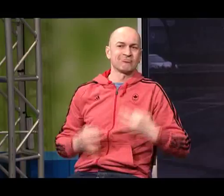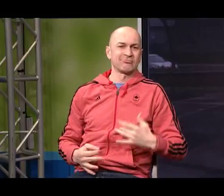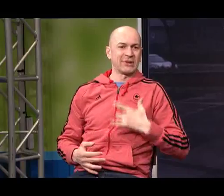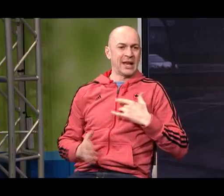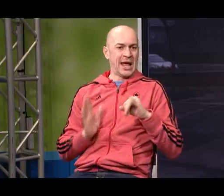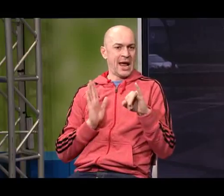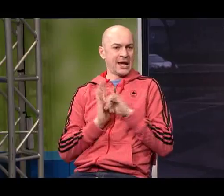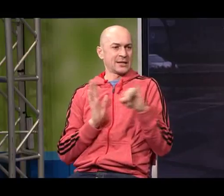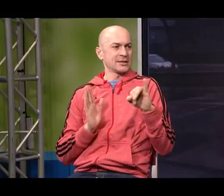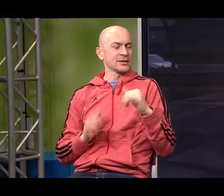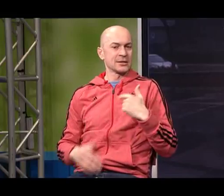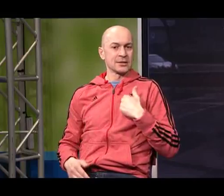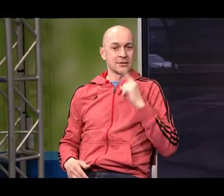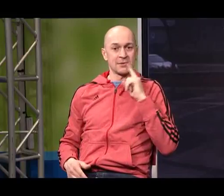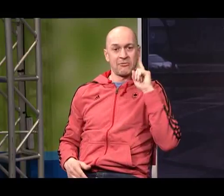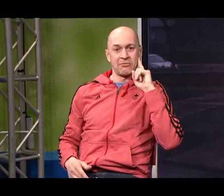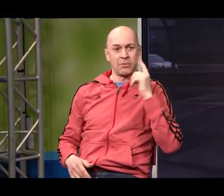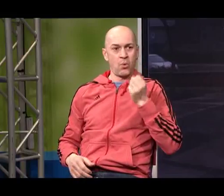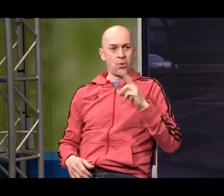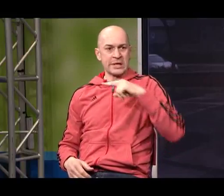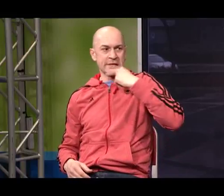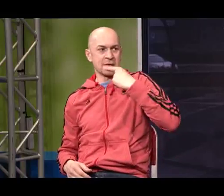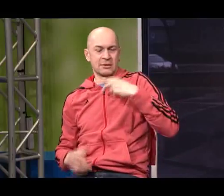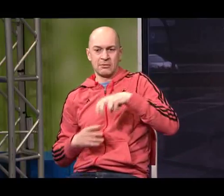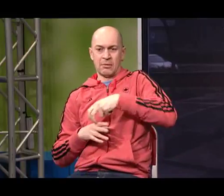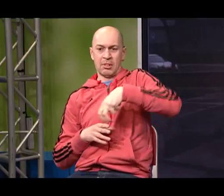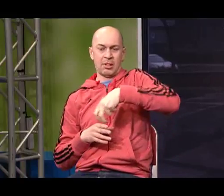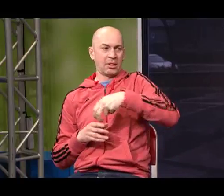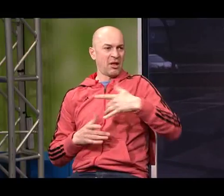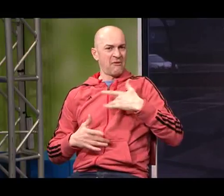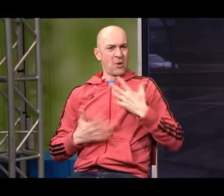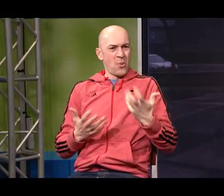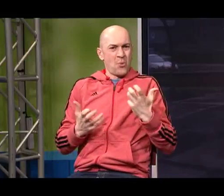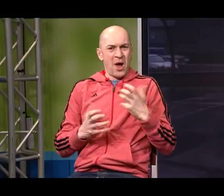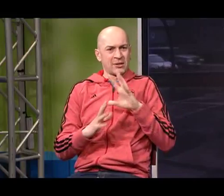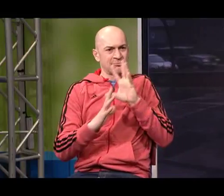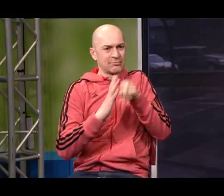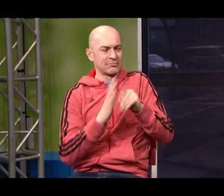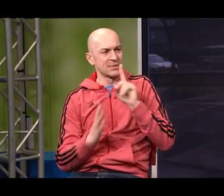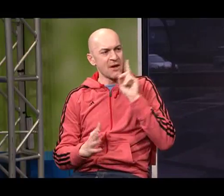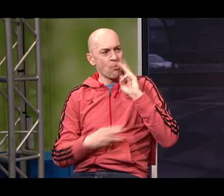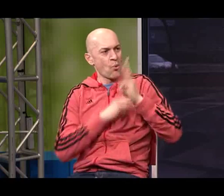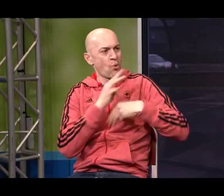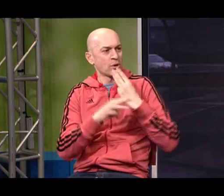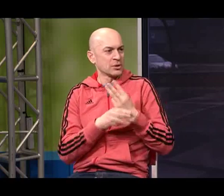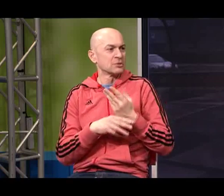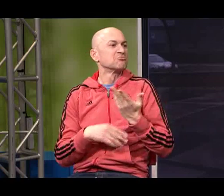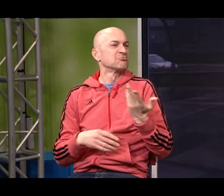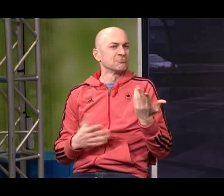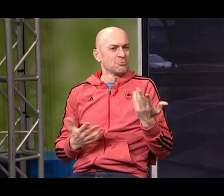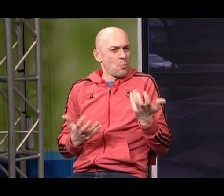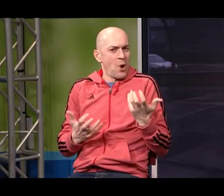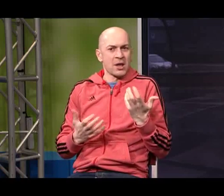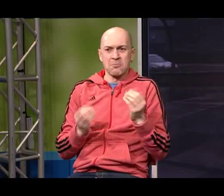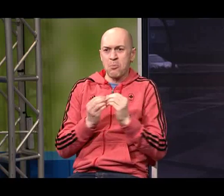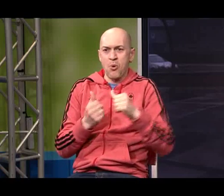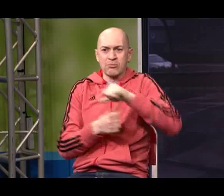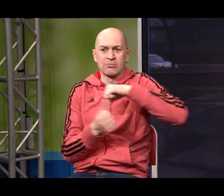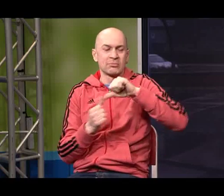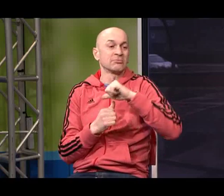16 I decided that you know I had to make a decision am I going to identify using sign language or am I going